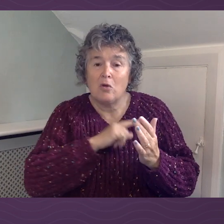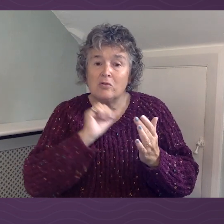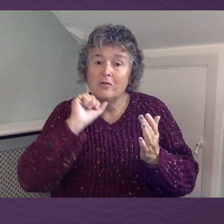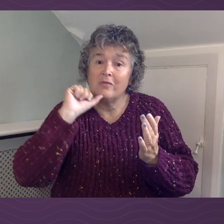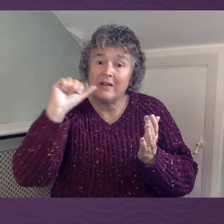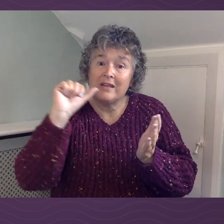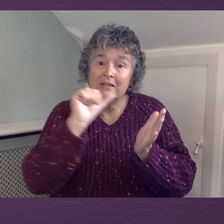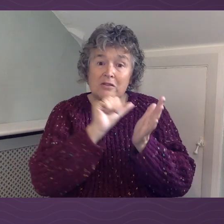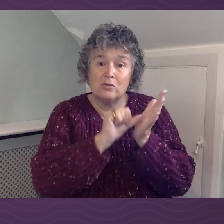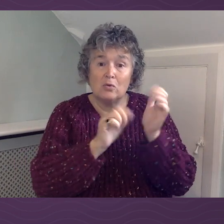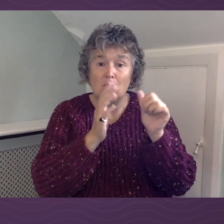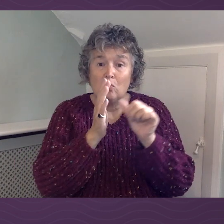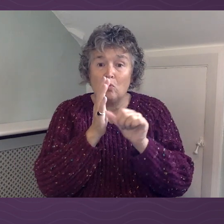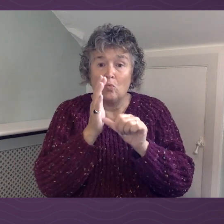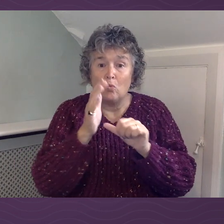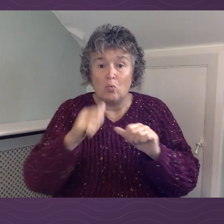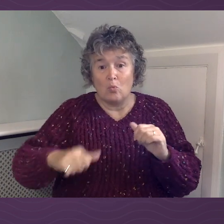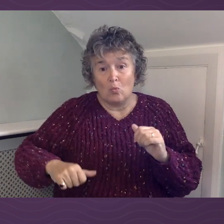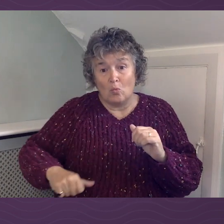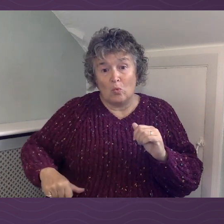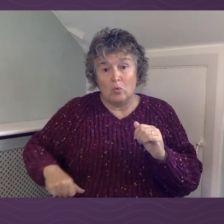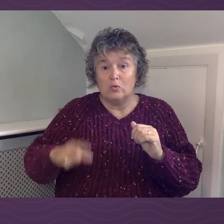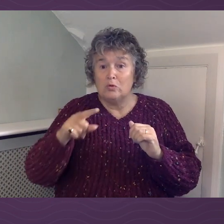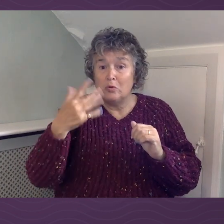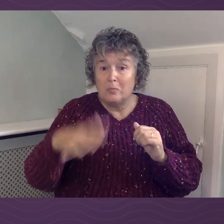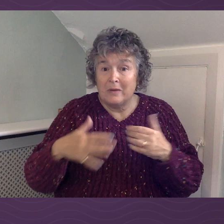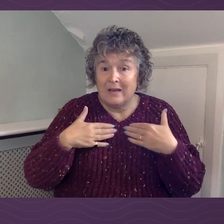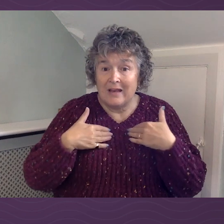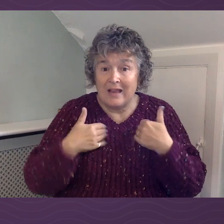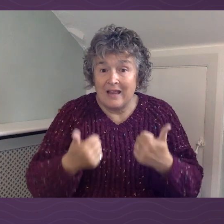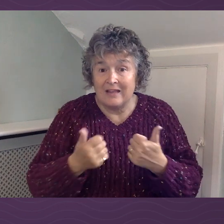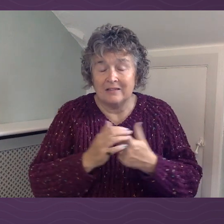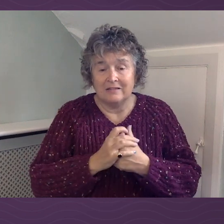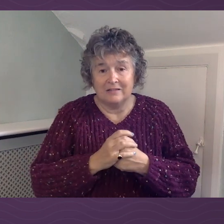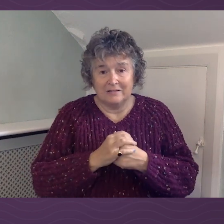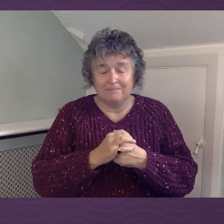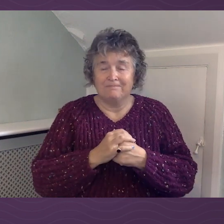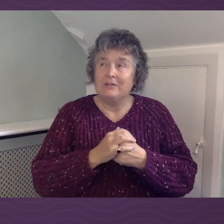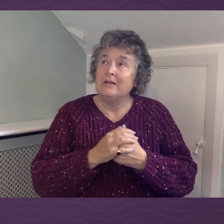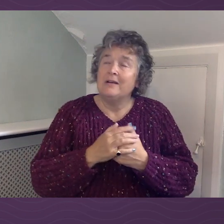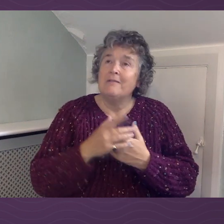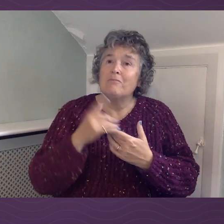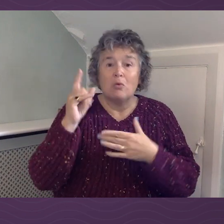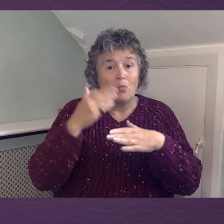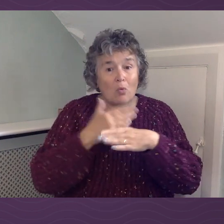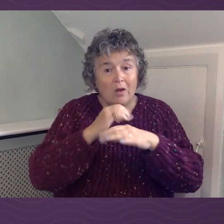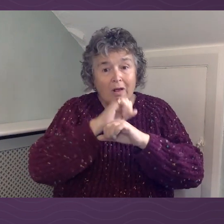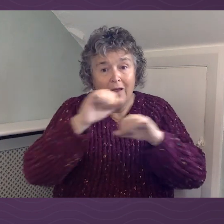You know what God does in our lives is part of our healing.